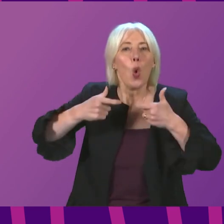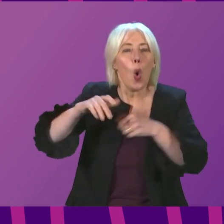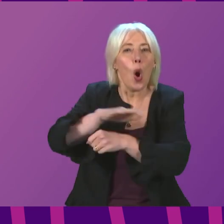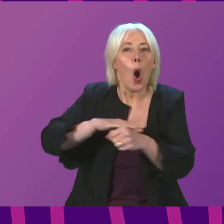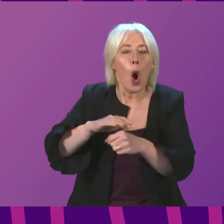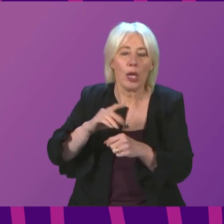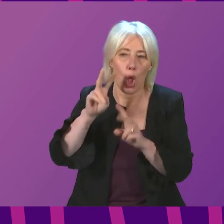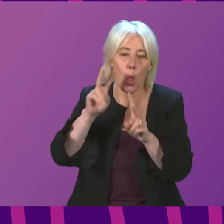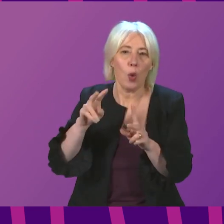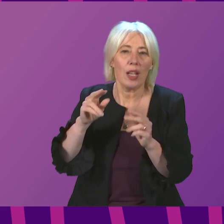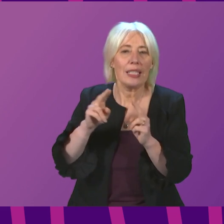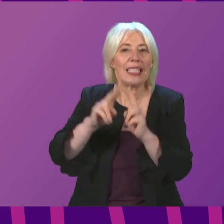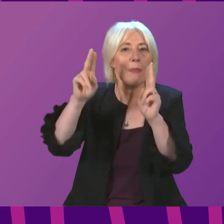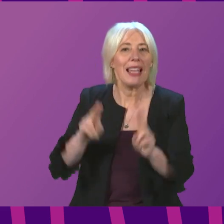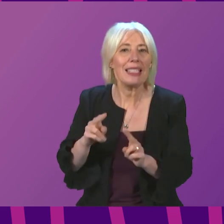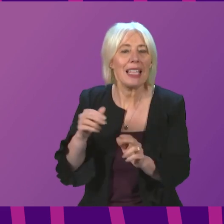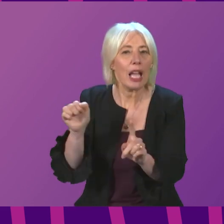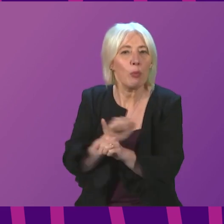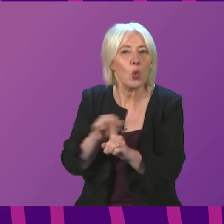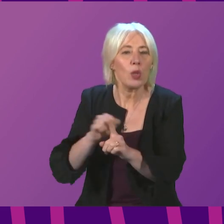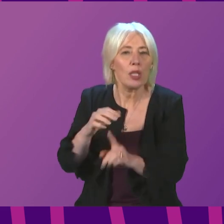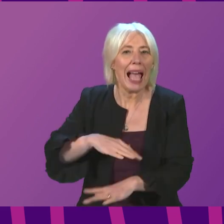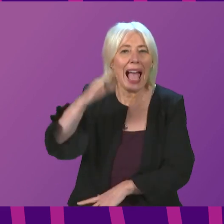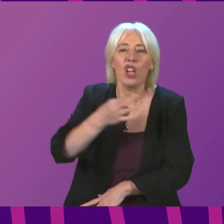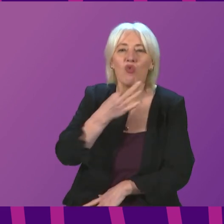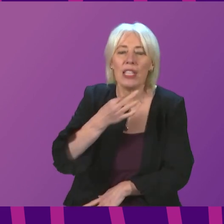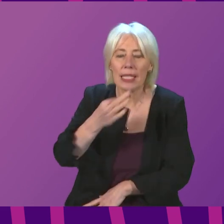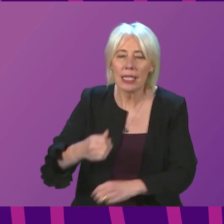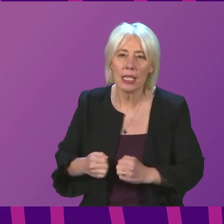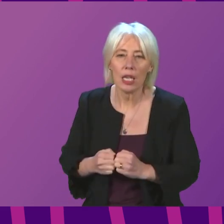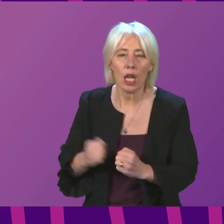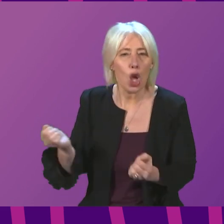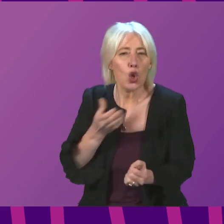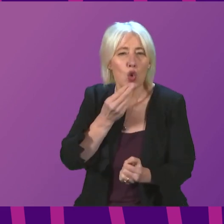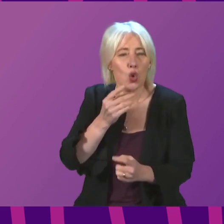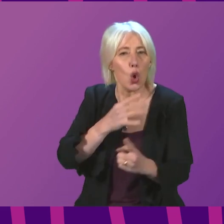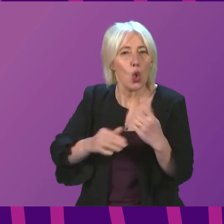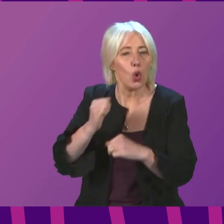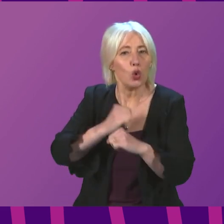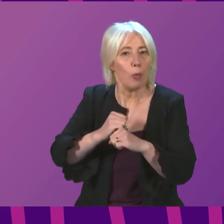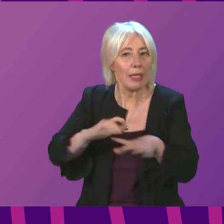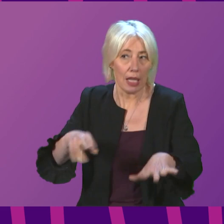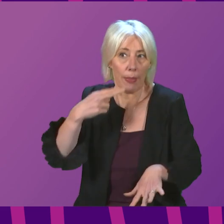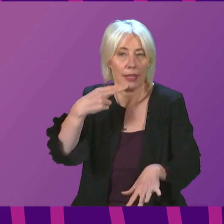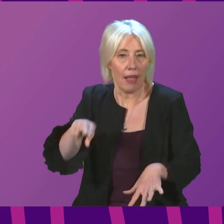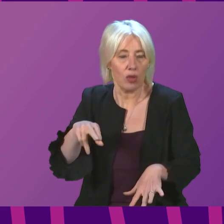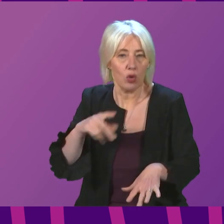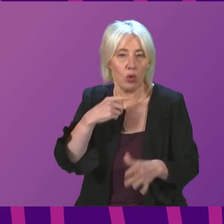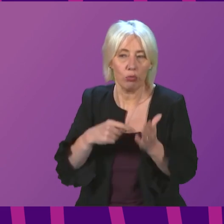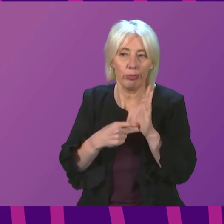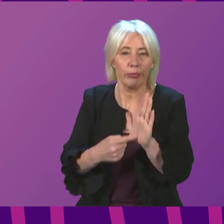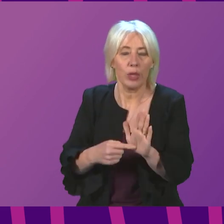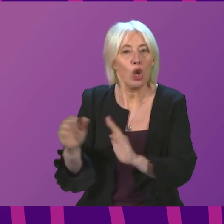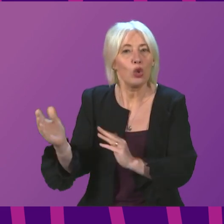the risks of domestic abuse to children. Would the First Minister join me in using her social media platform this afternoon to highlight services where